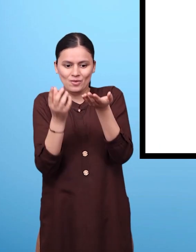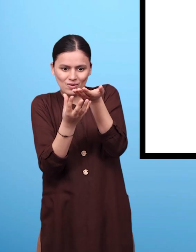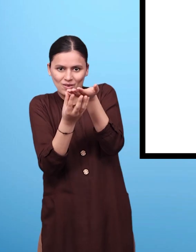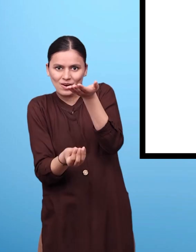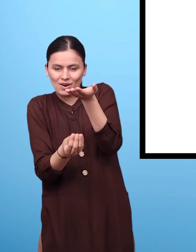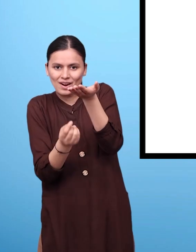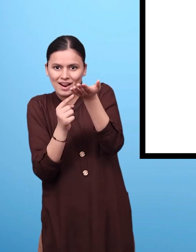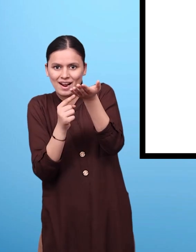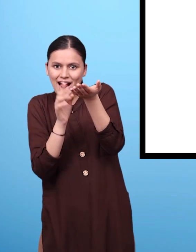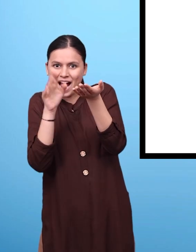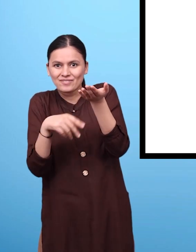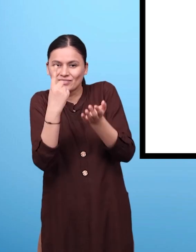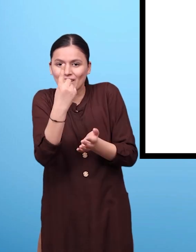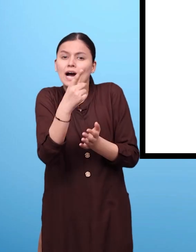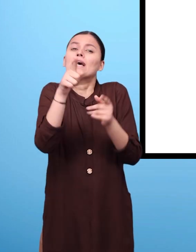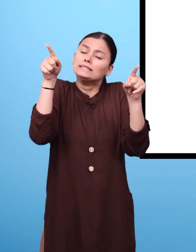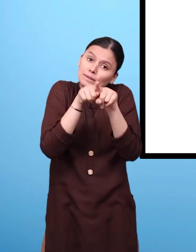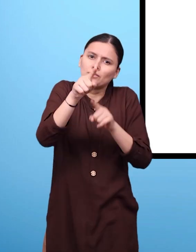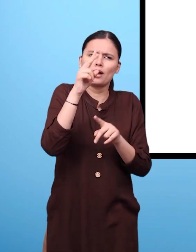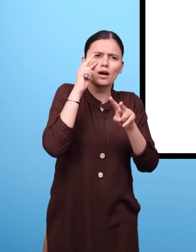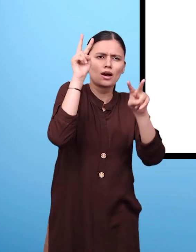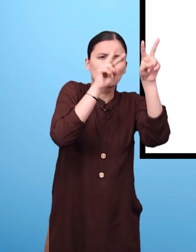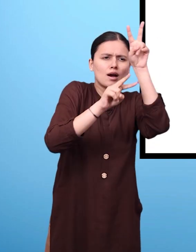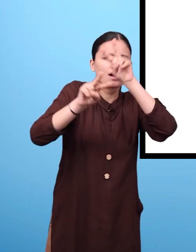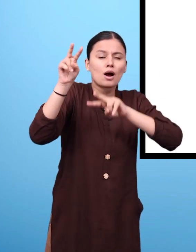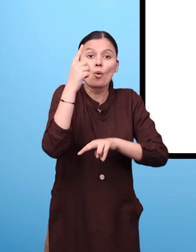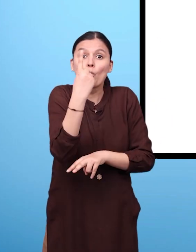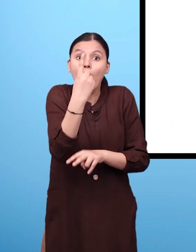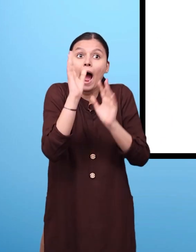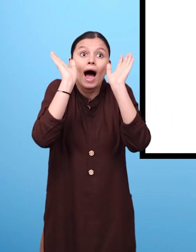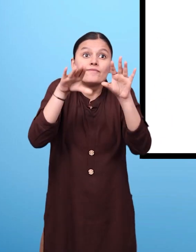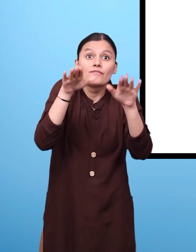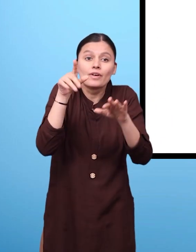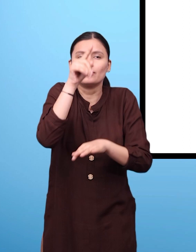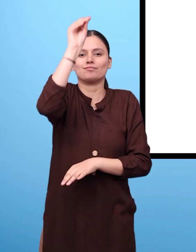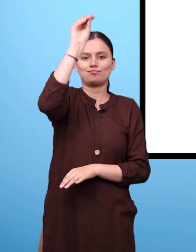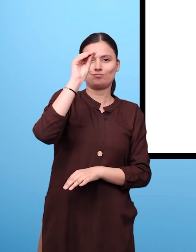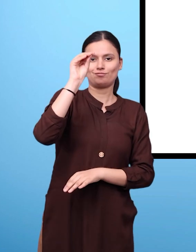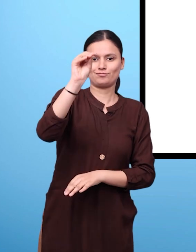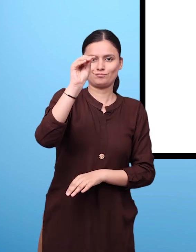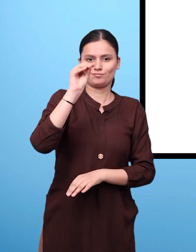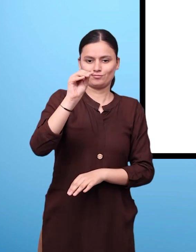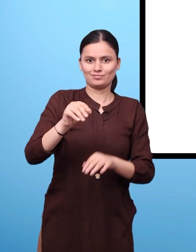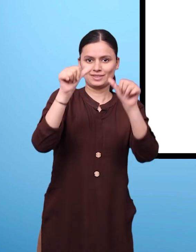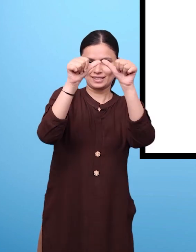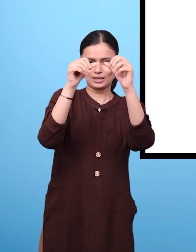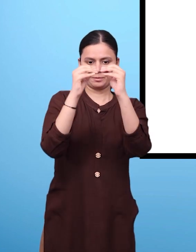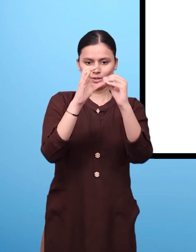blank one corner a blank b